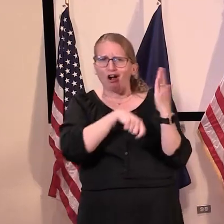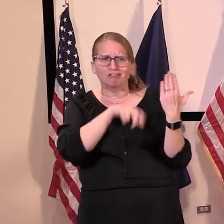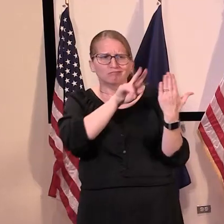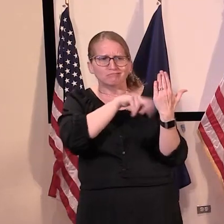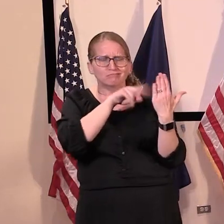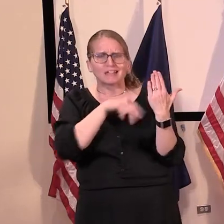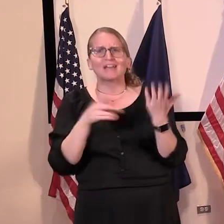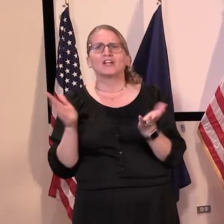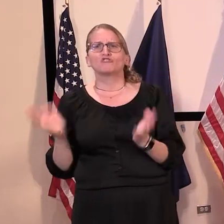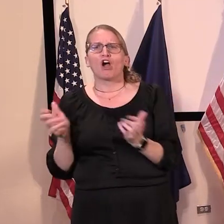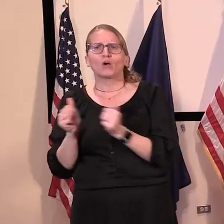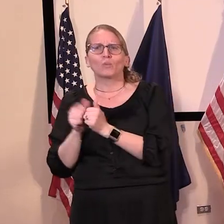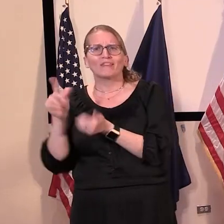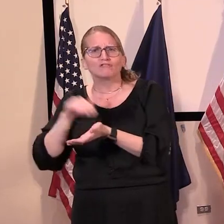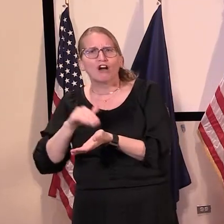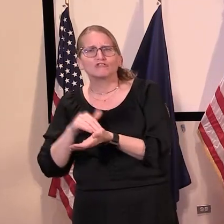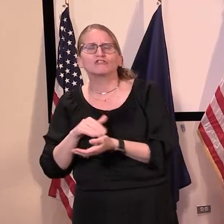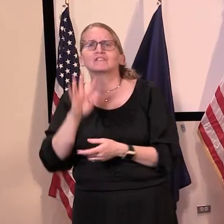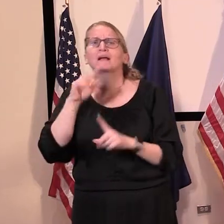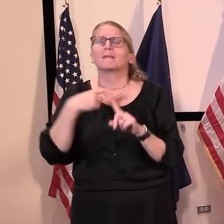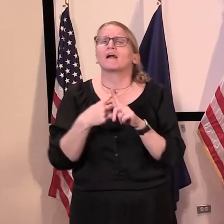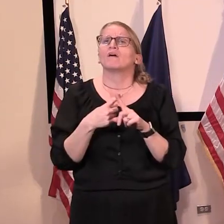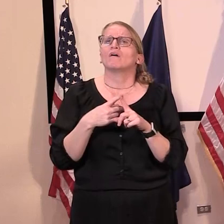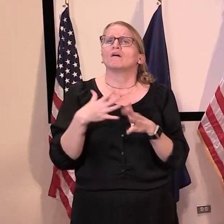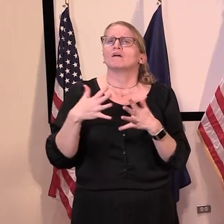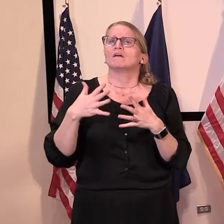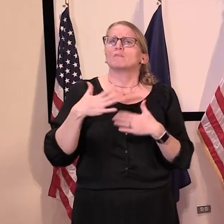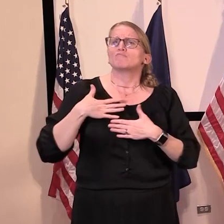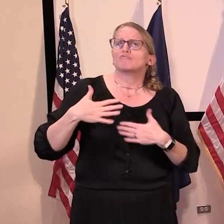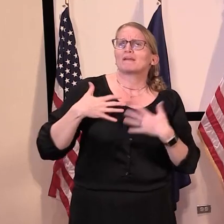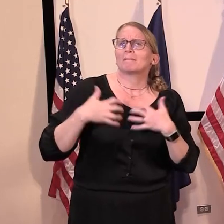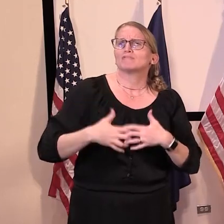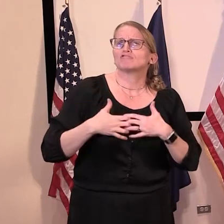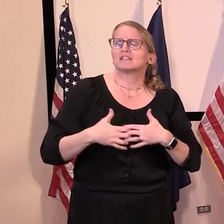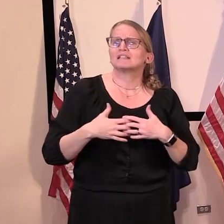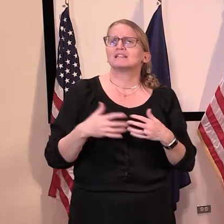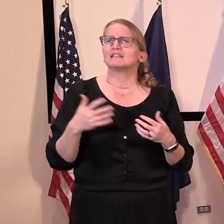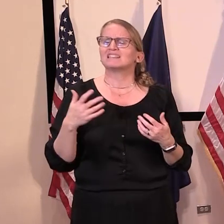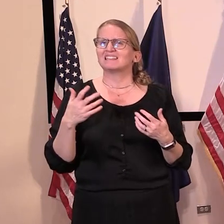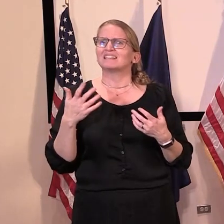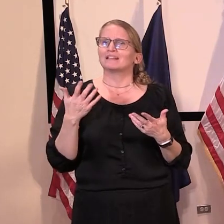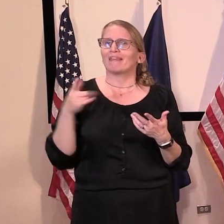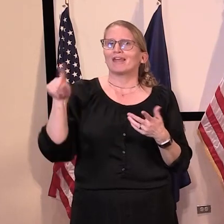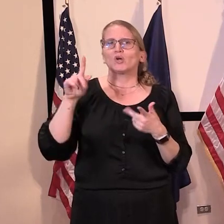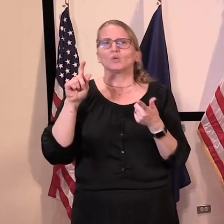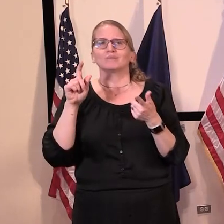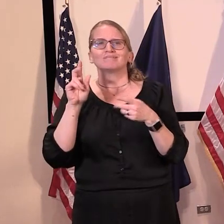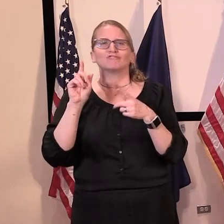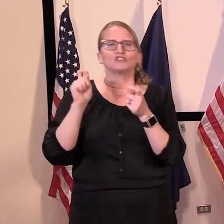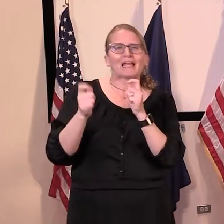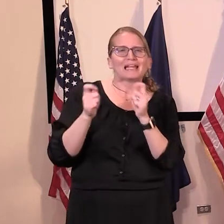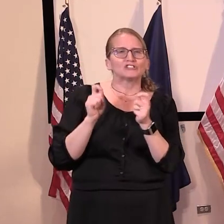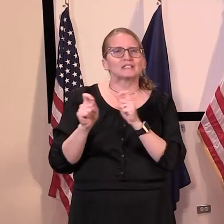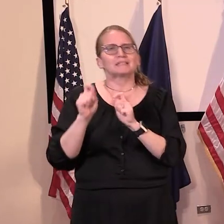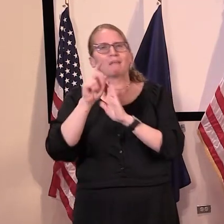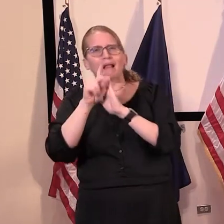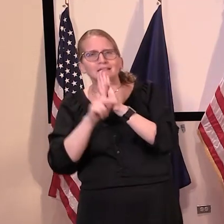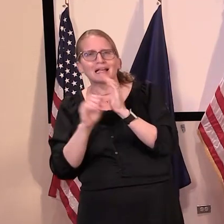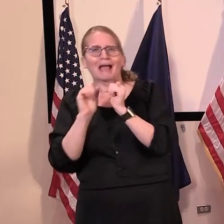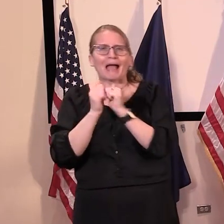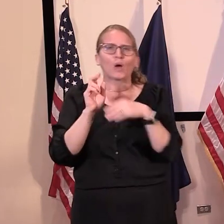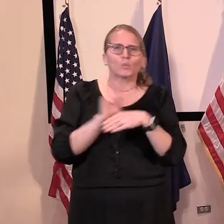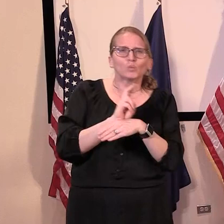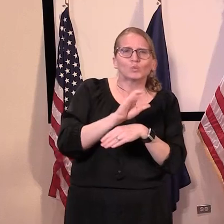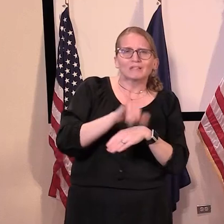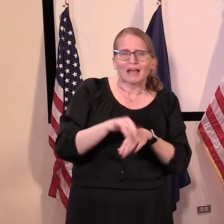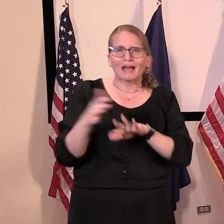use of ventilators. Um, they've been not as successful, I suppose, as, as hoped. And there's a new procedure of actually